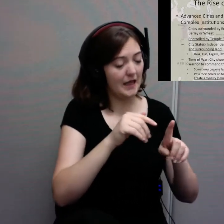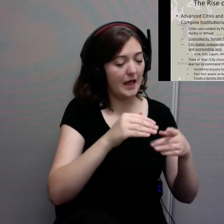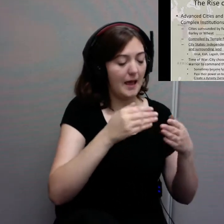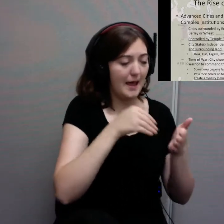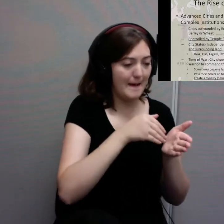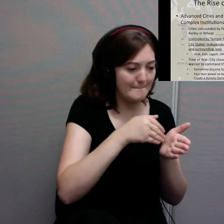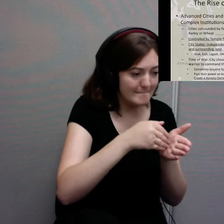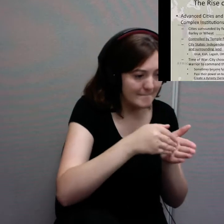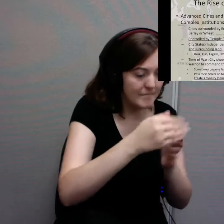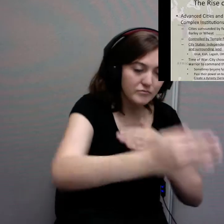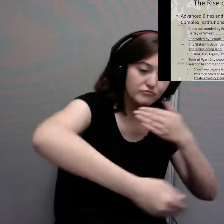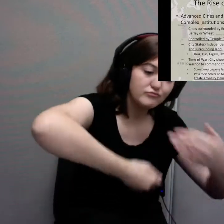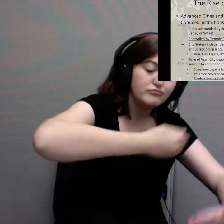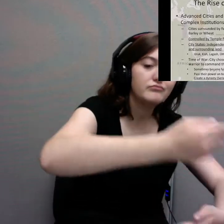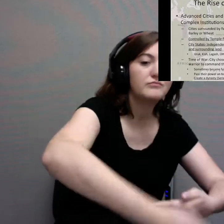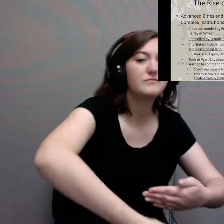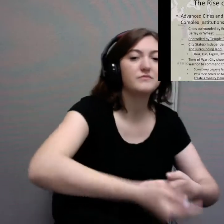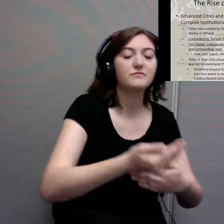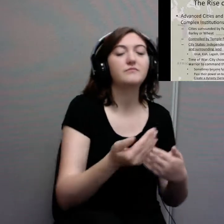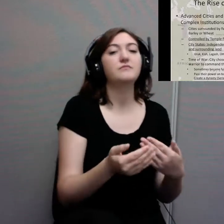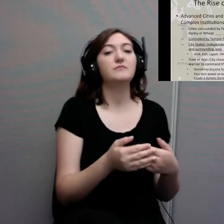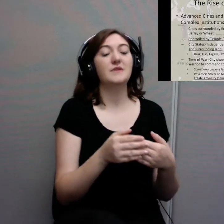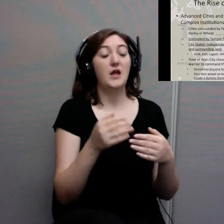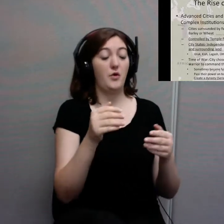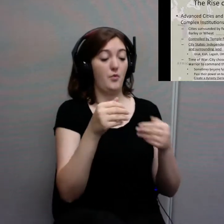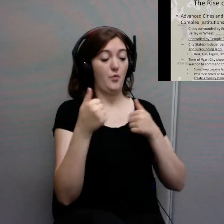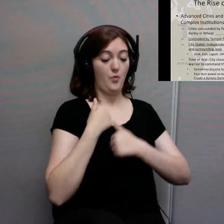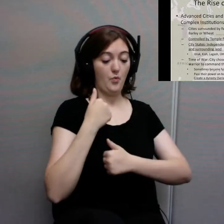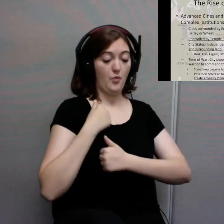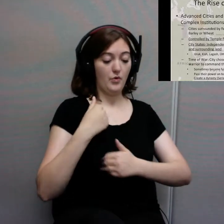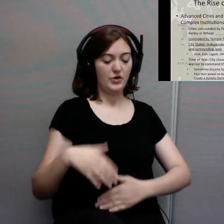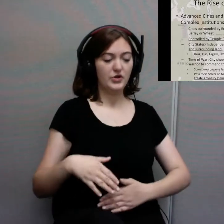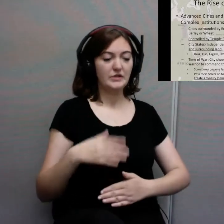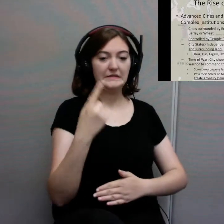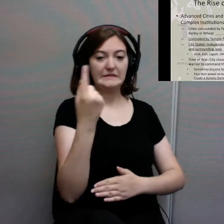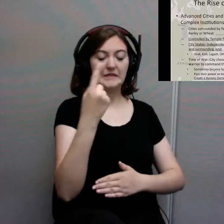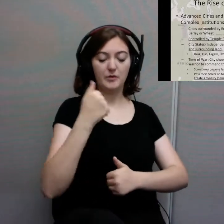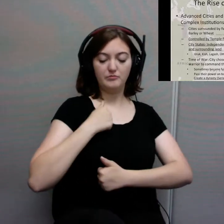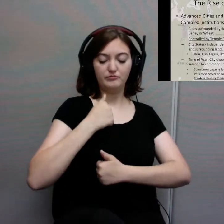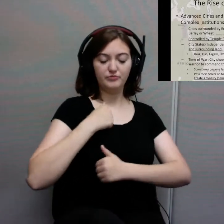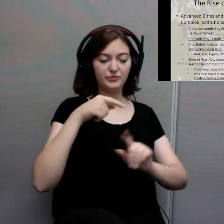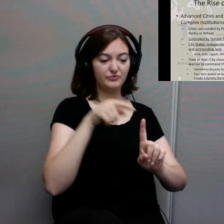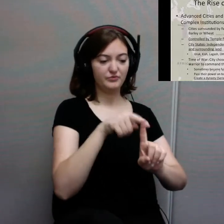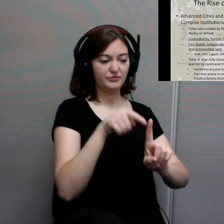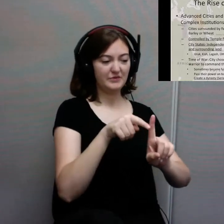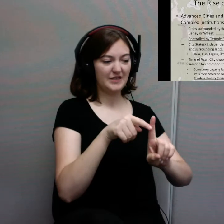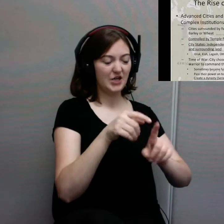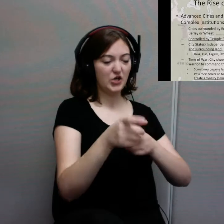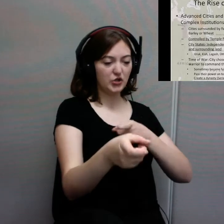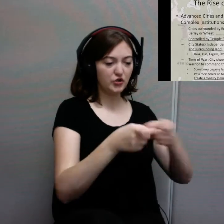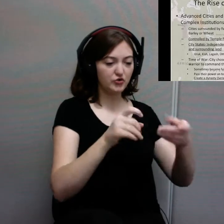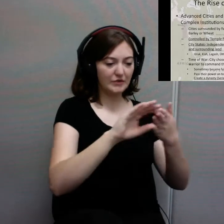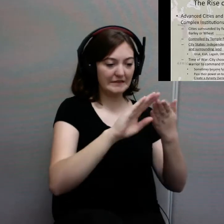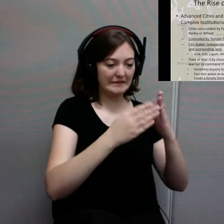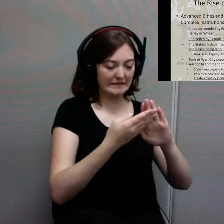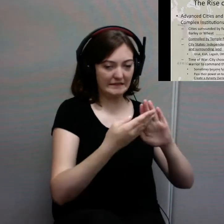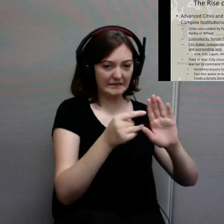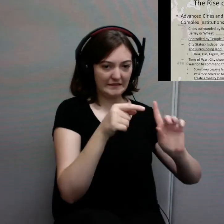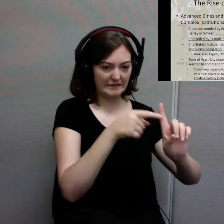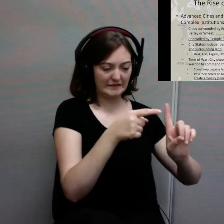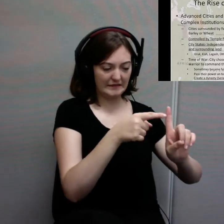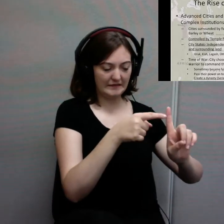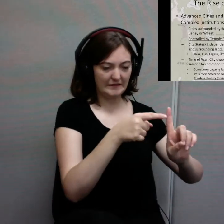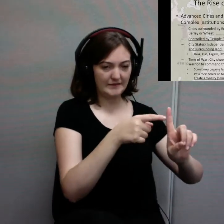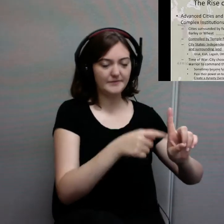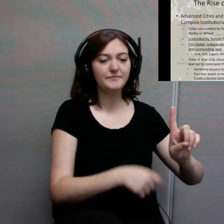warrior, a general, a military leader takes control of a city-state or a nation and then does not step